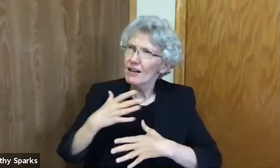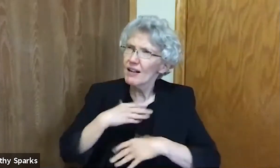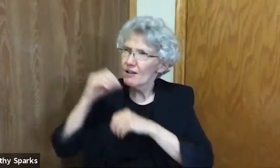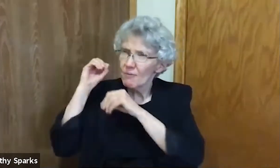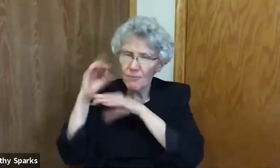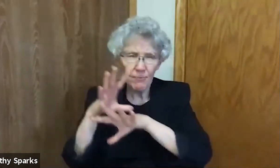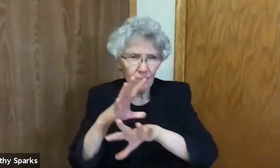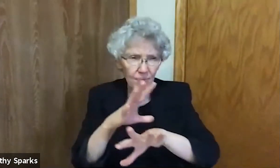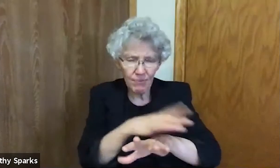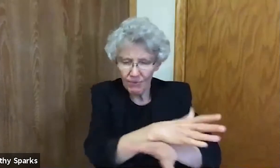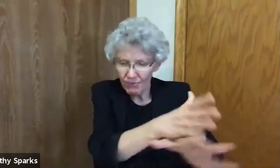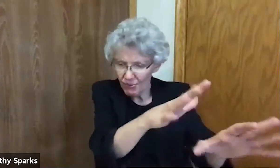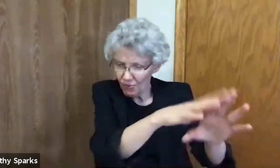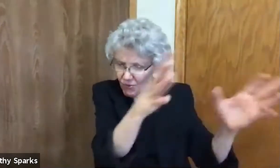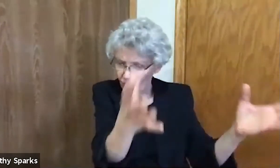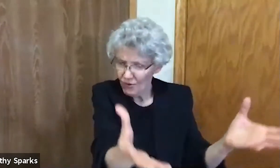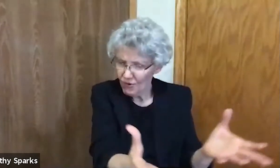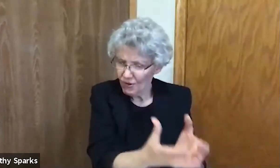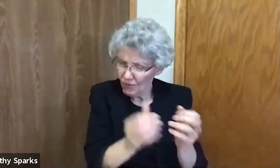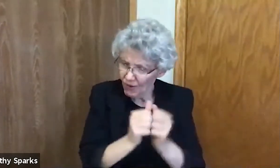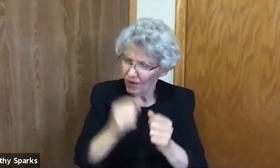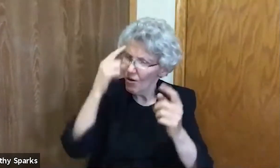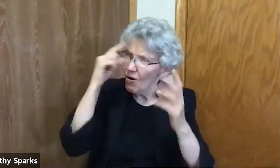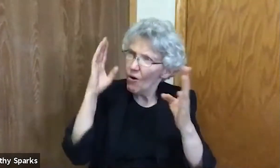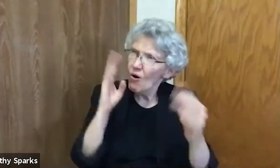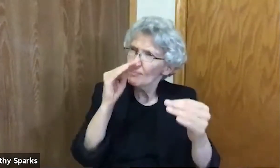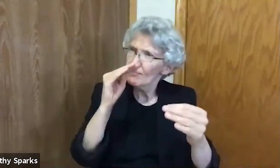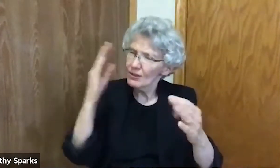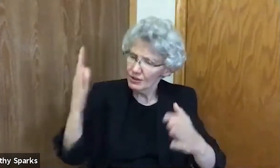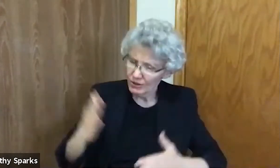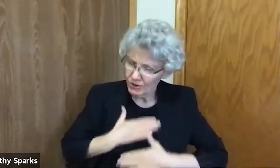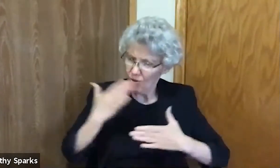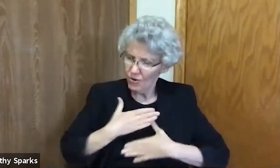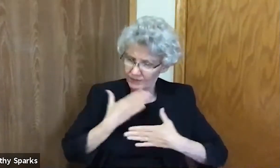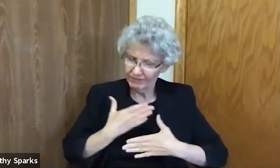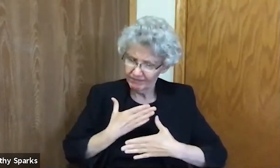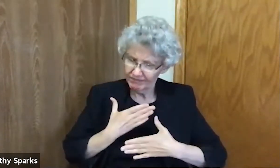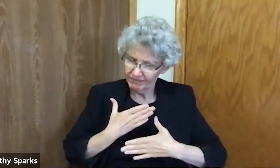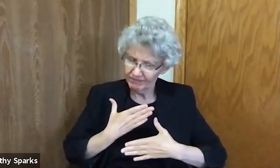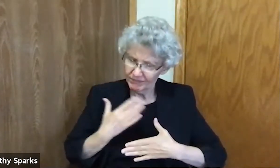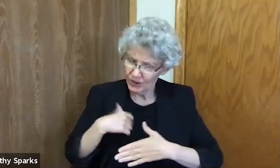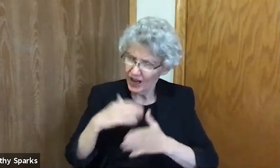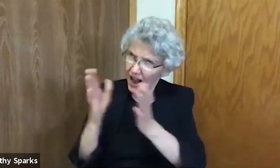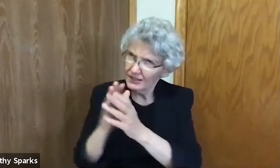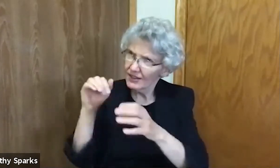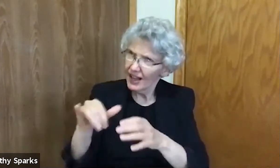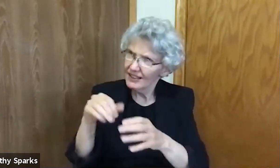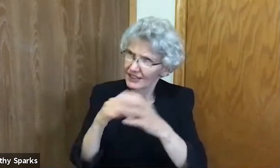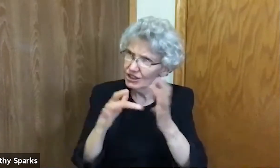God, allow your breath of life to flow through our world. Bringing fullness, hope, and joy.